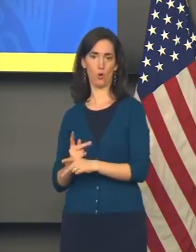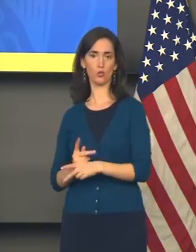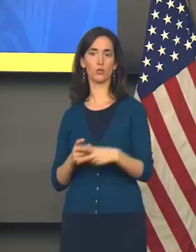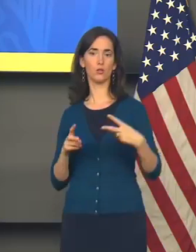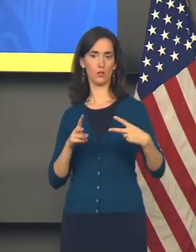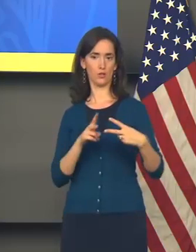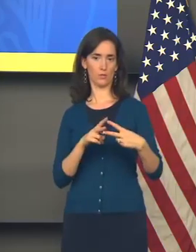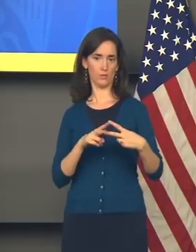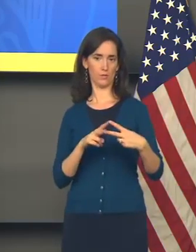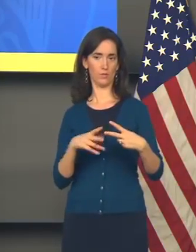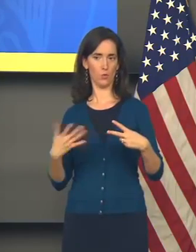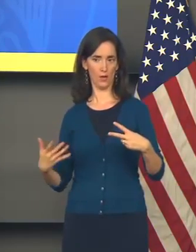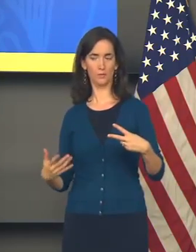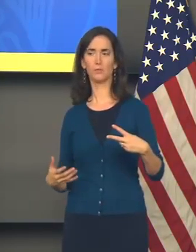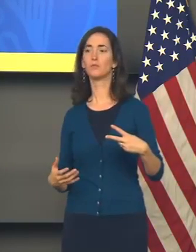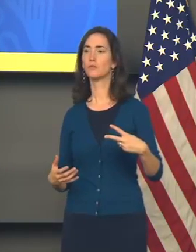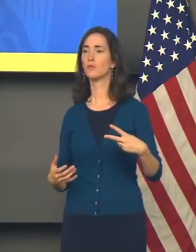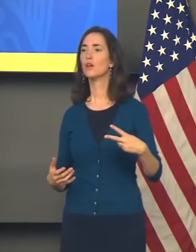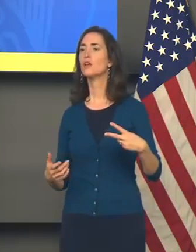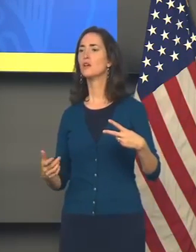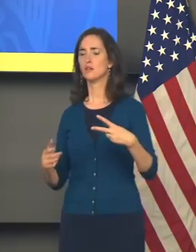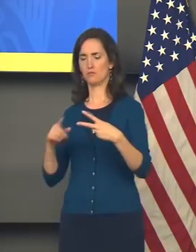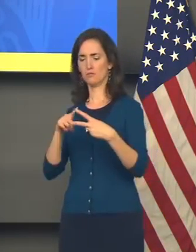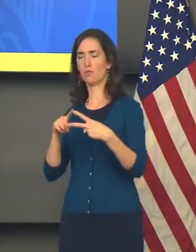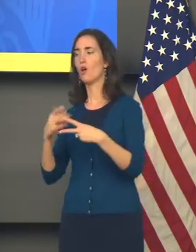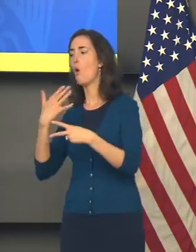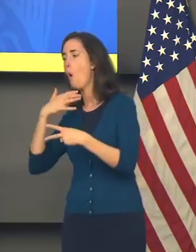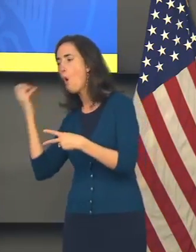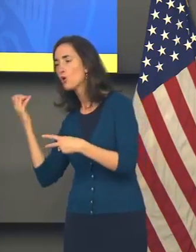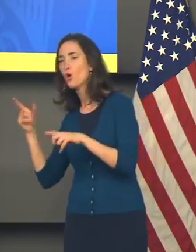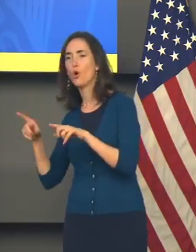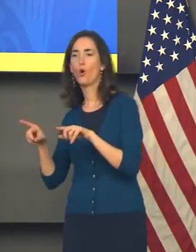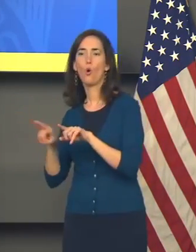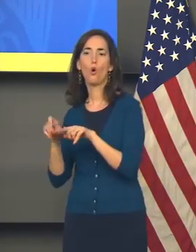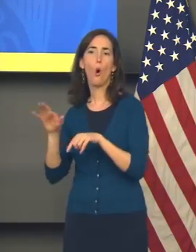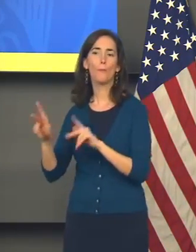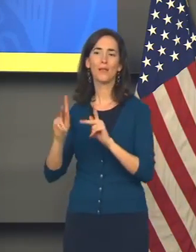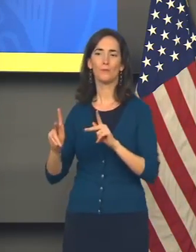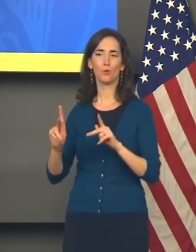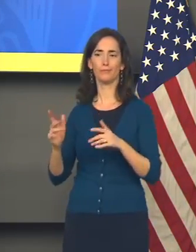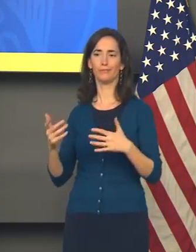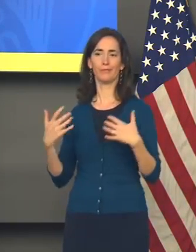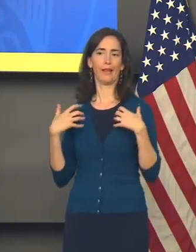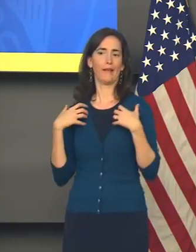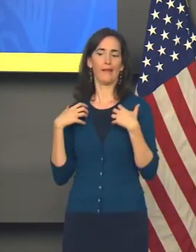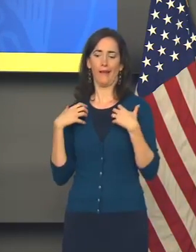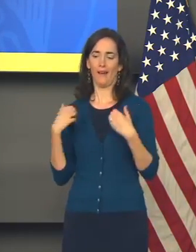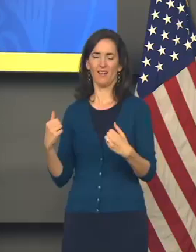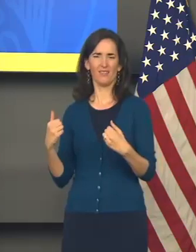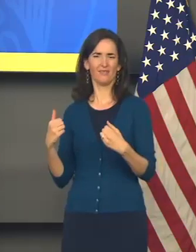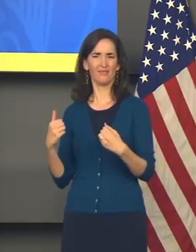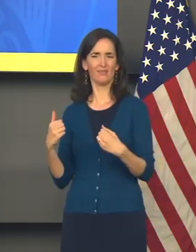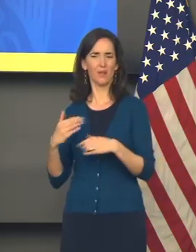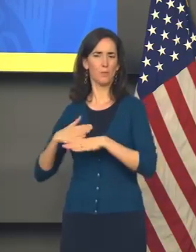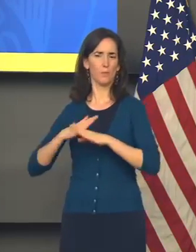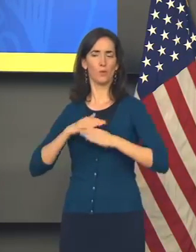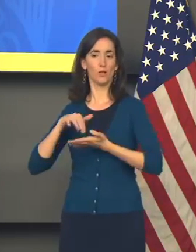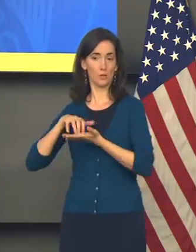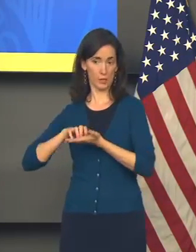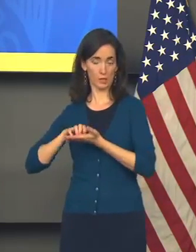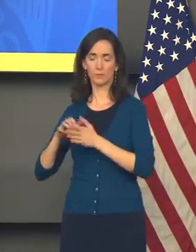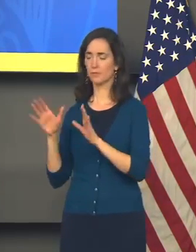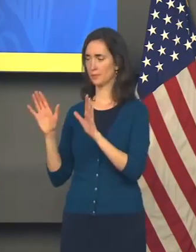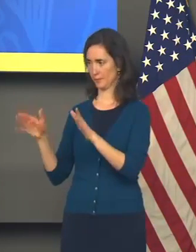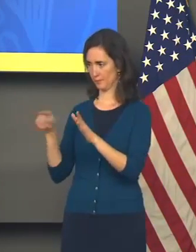could have a condition and I'm going to lump elderly people in with that. They could have a condition or they could, but by virtue of age, just be an individual